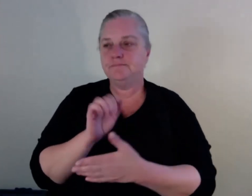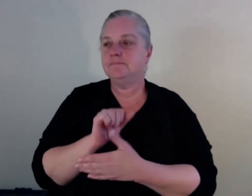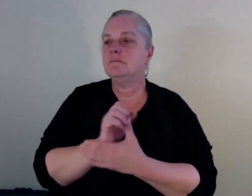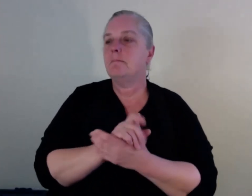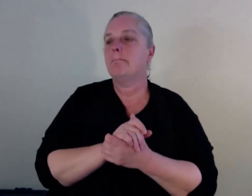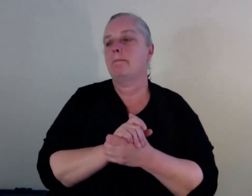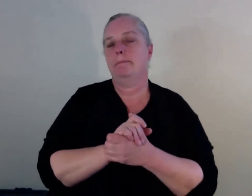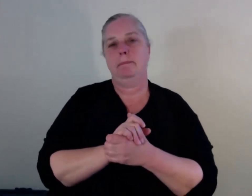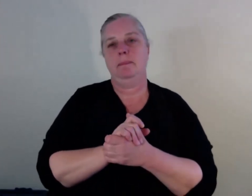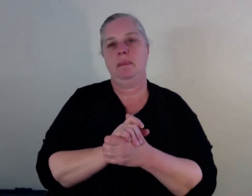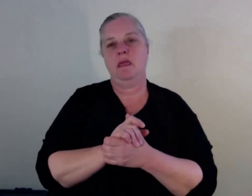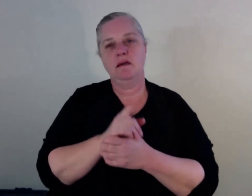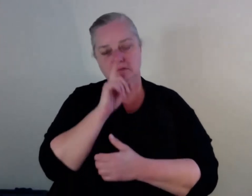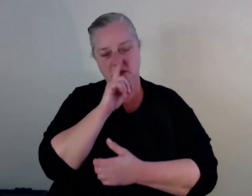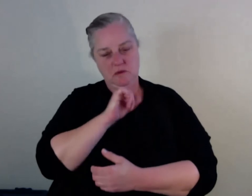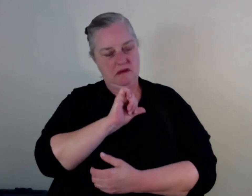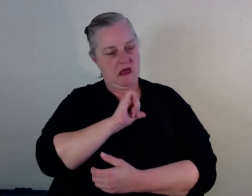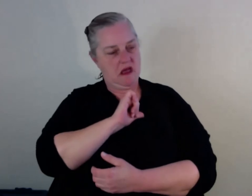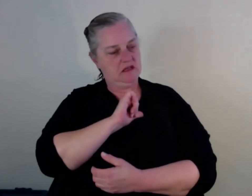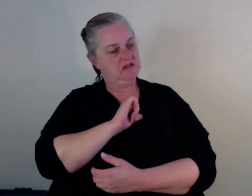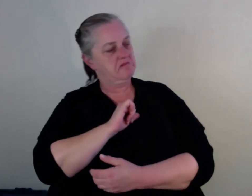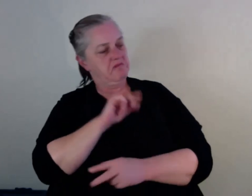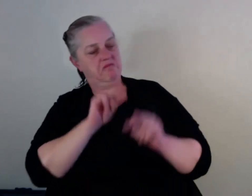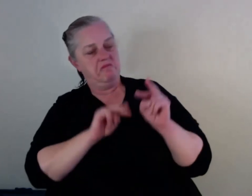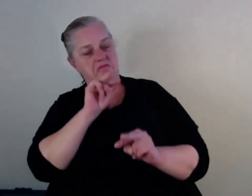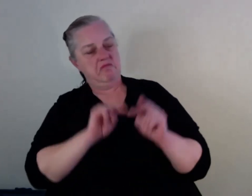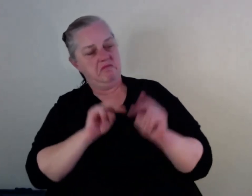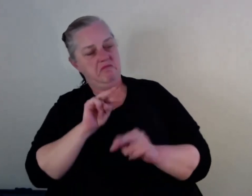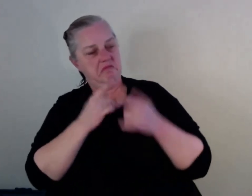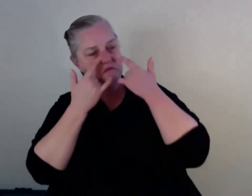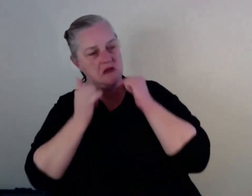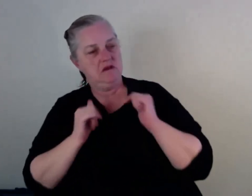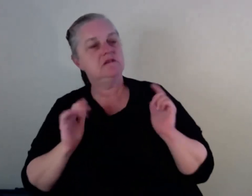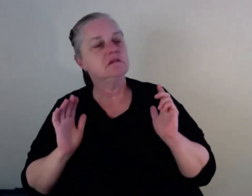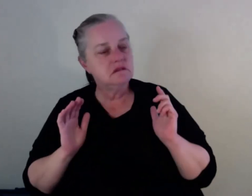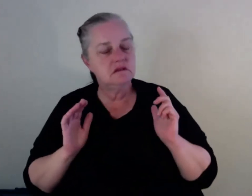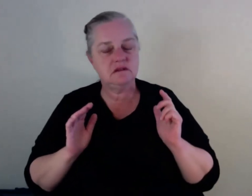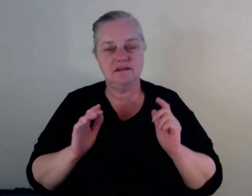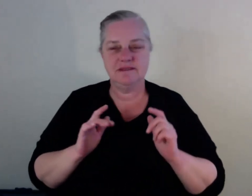totally misplaced. They've only got the television programs to go by, and